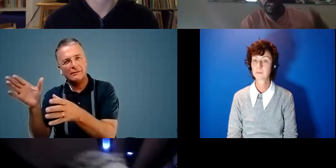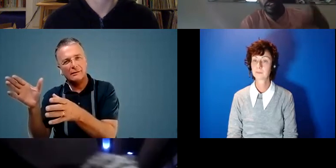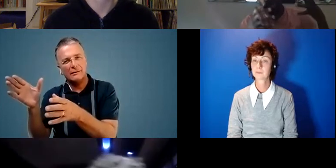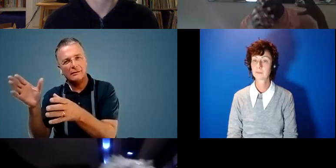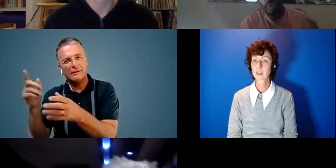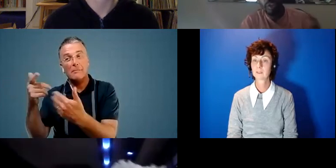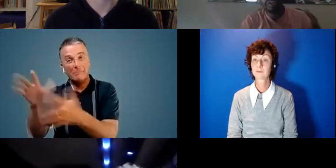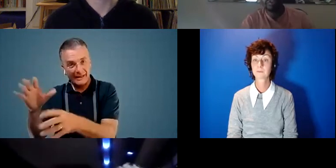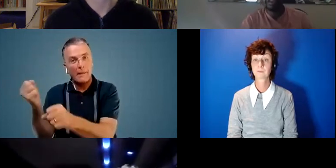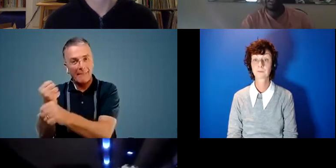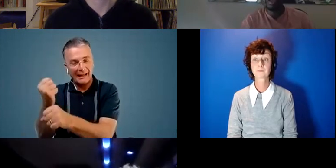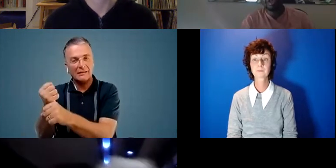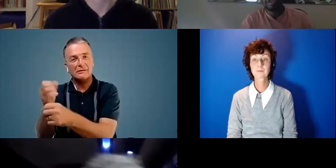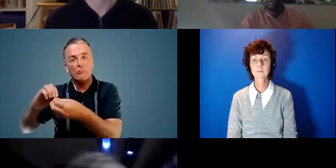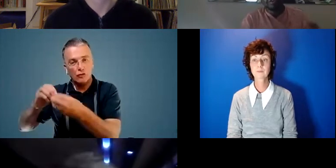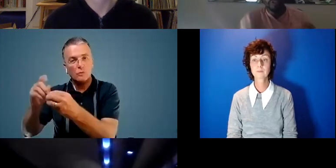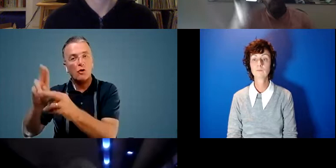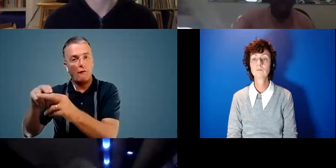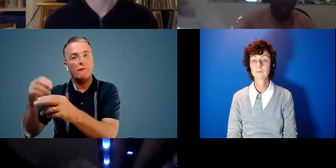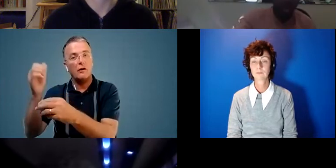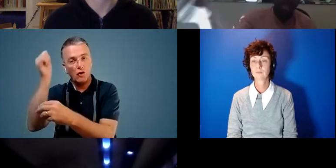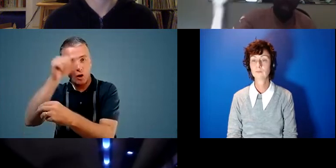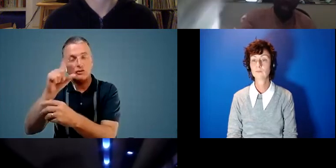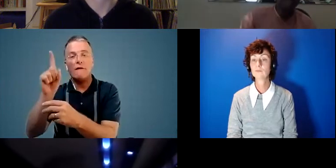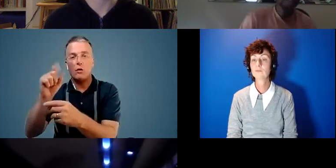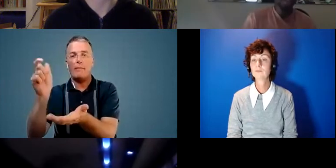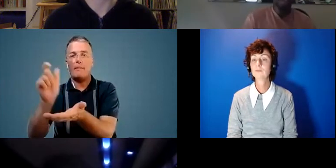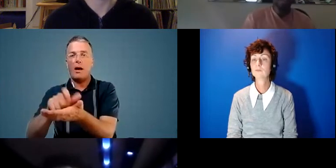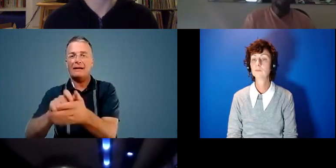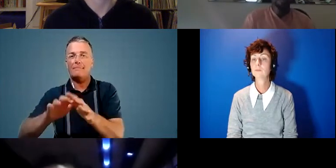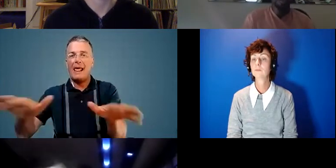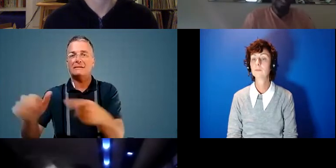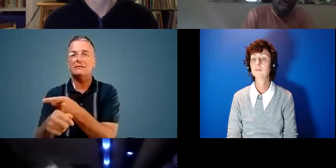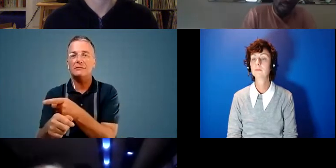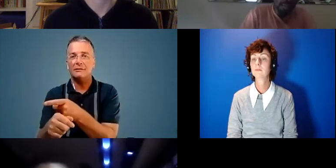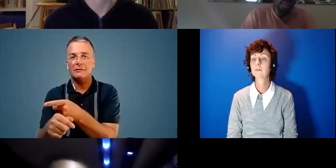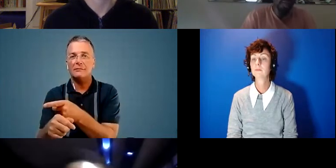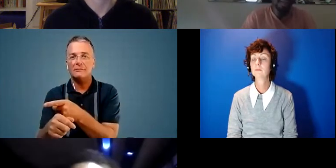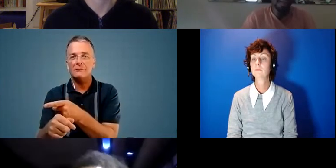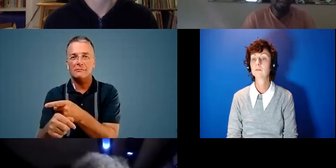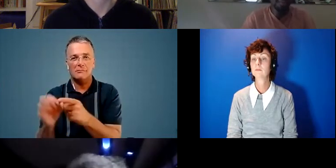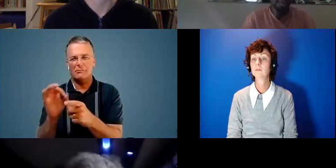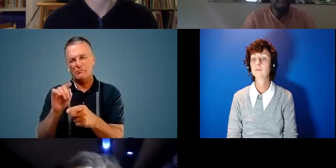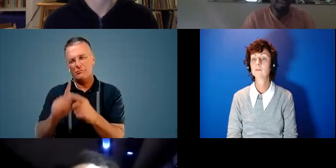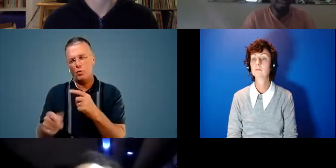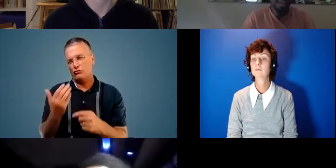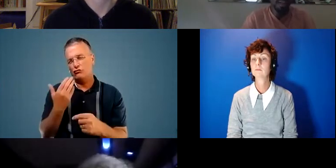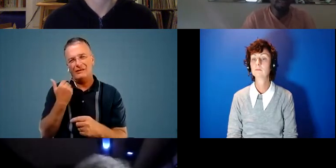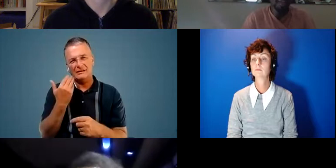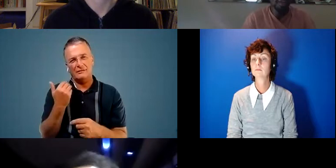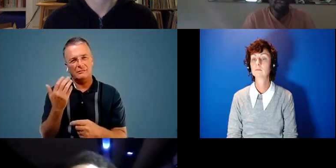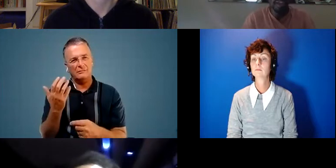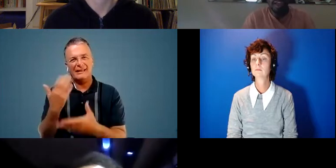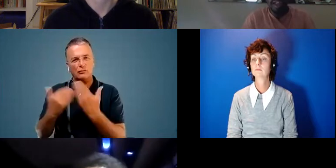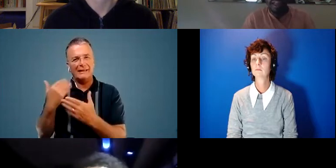makers and the producers of knowledge for the marketplace essentially you know at least in the most recent in the most recent um